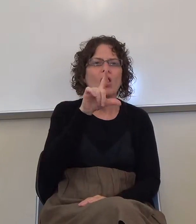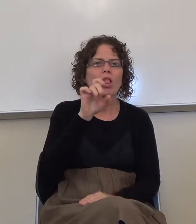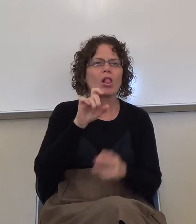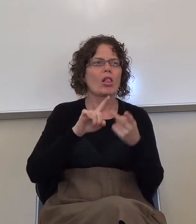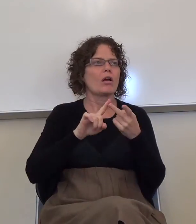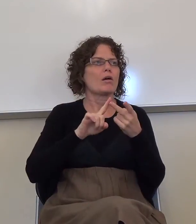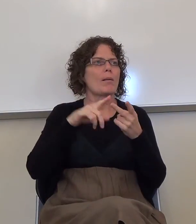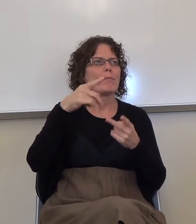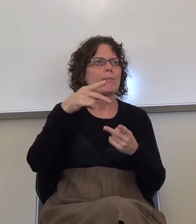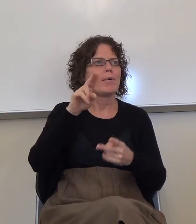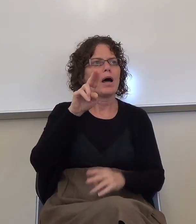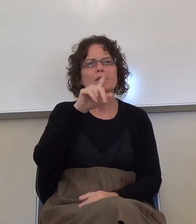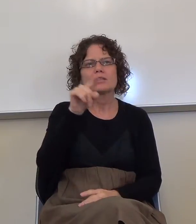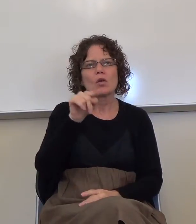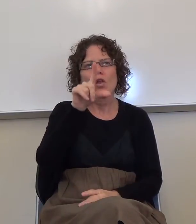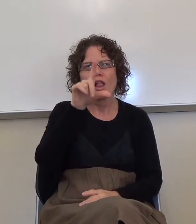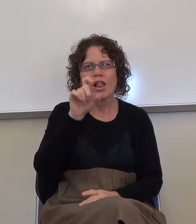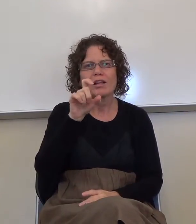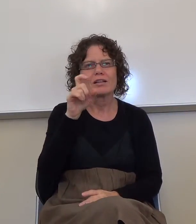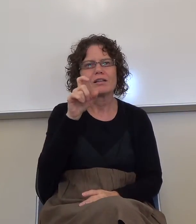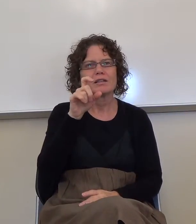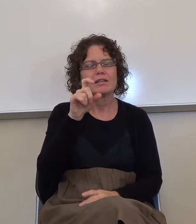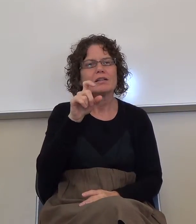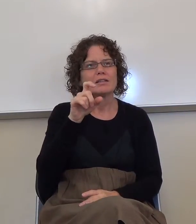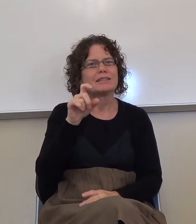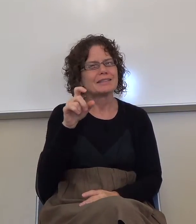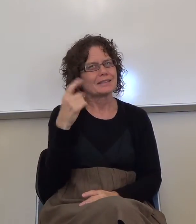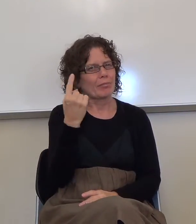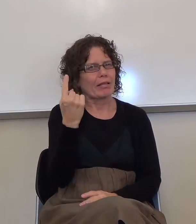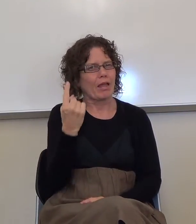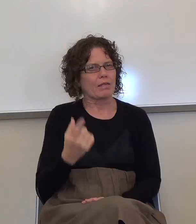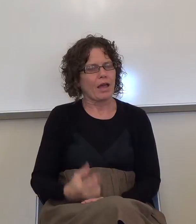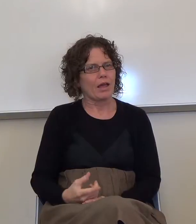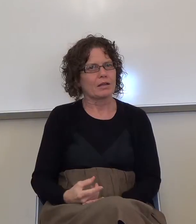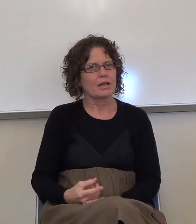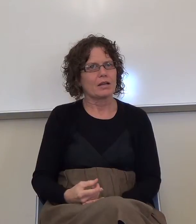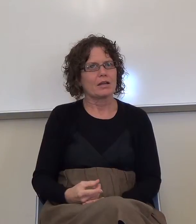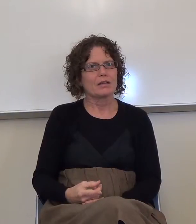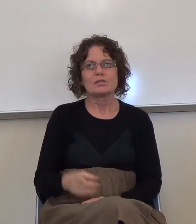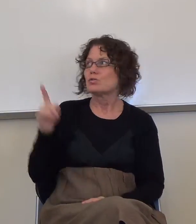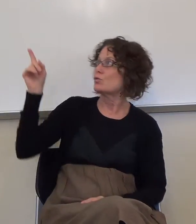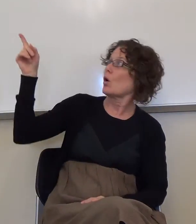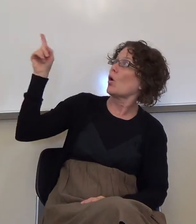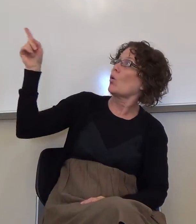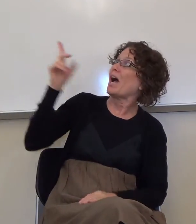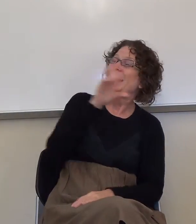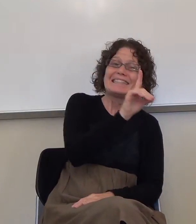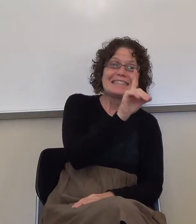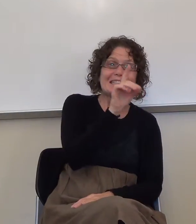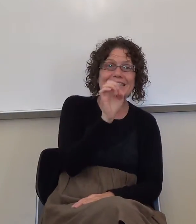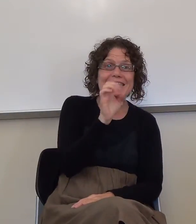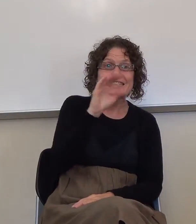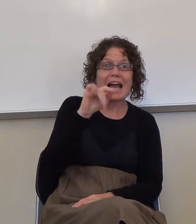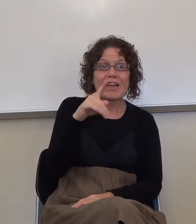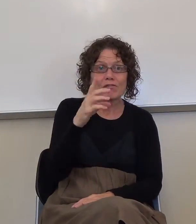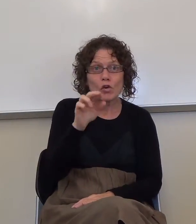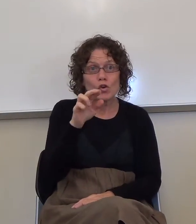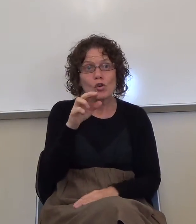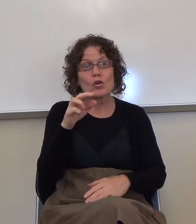is a real cipher. Okay. So, you're unpuzzling. You're figuring, again, the same thing here. Just